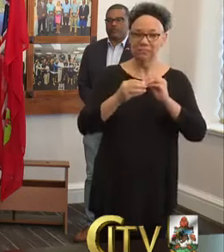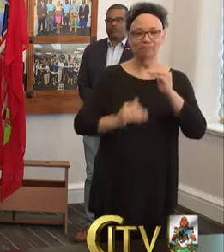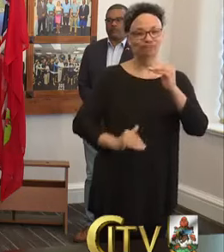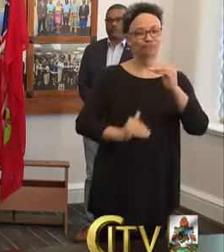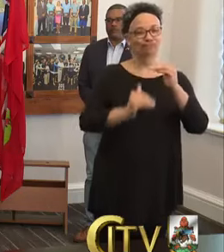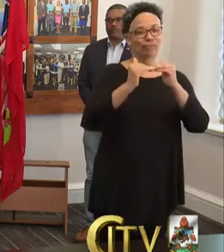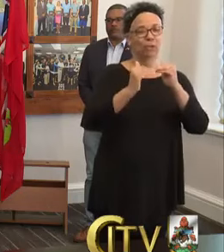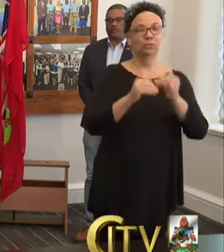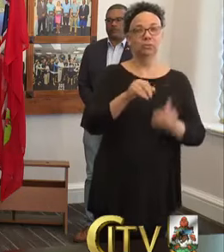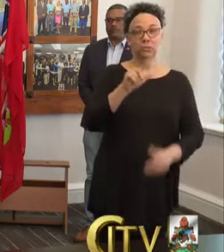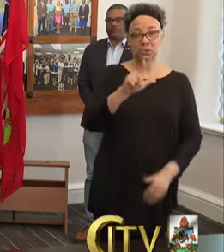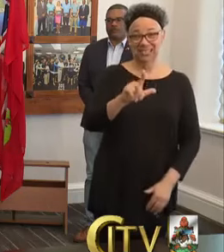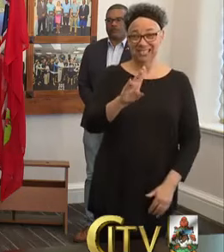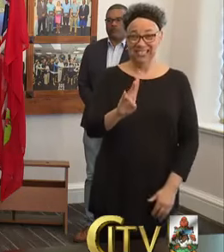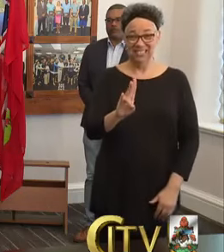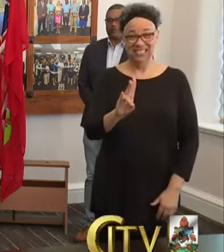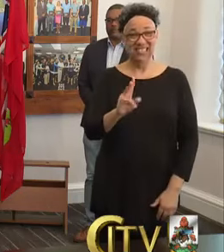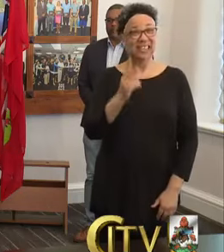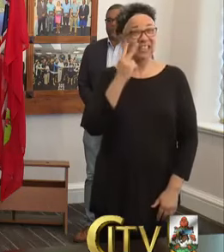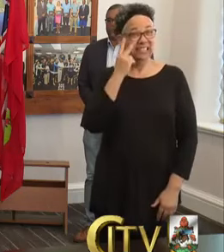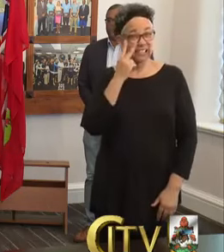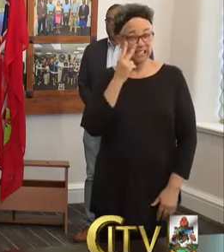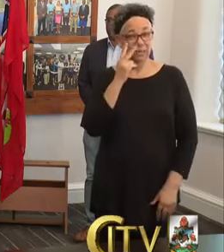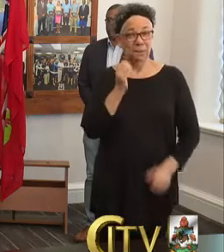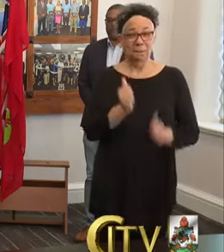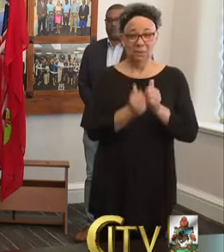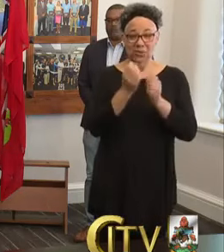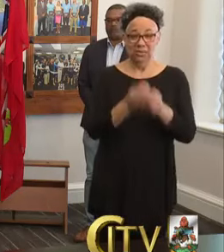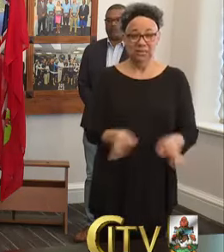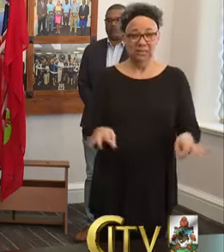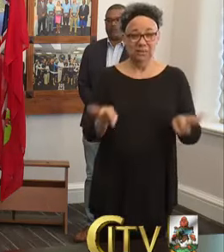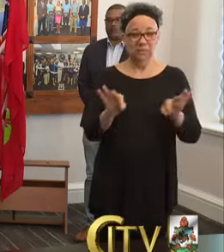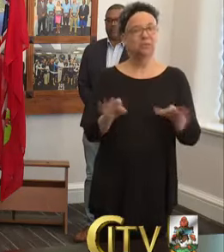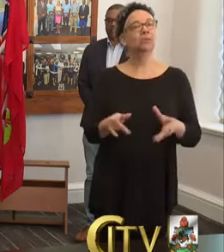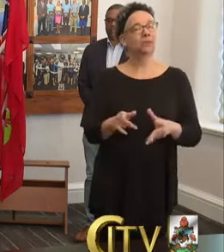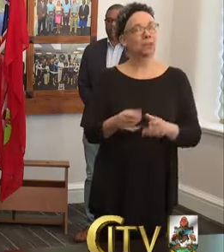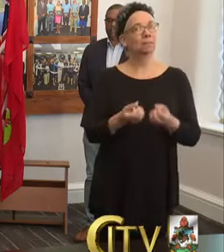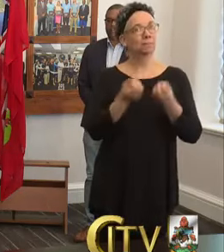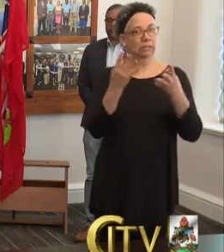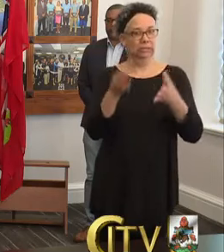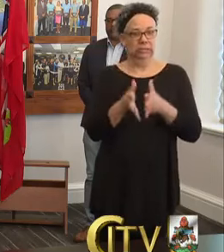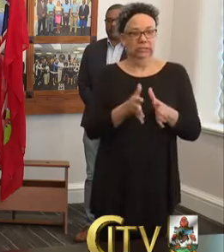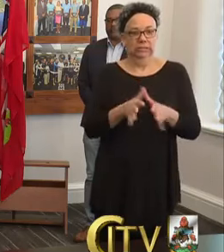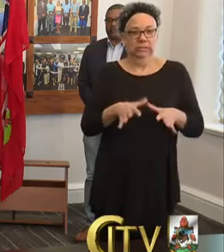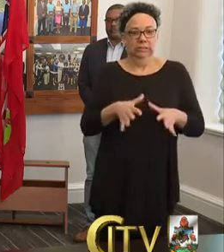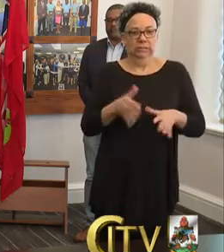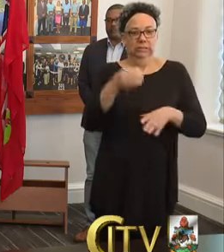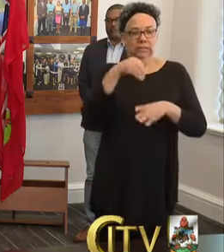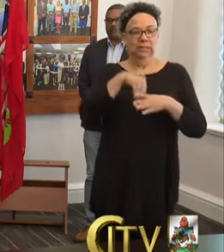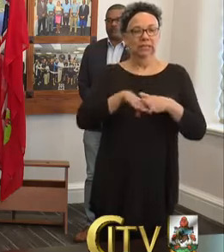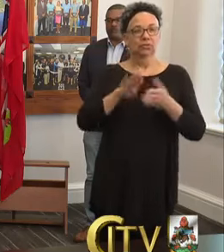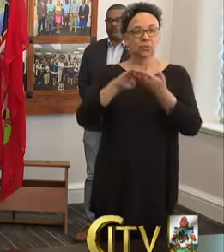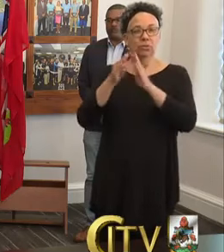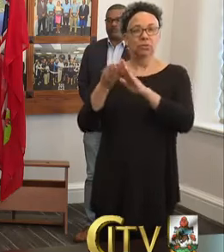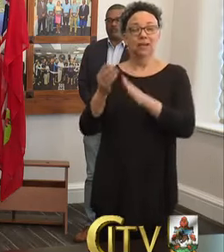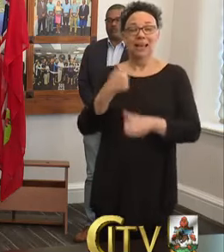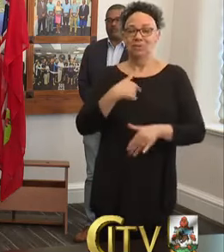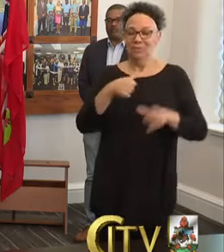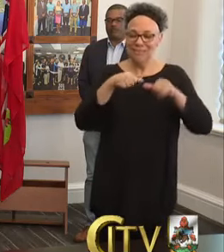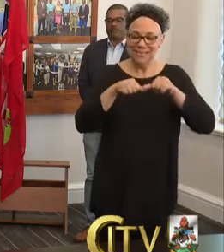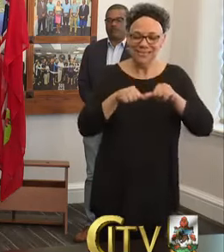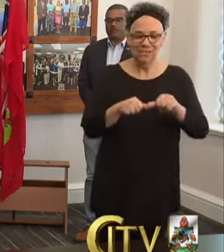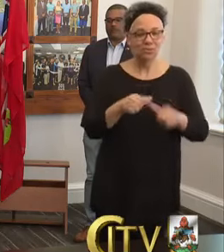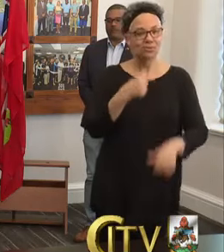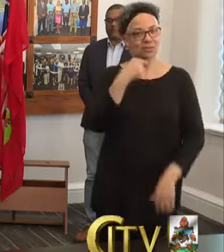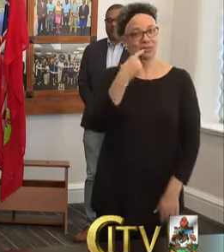that there is, of course, a heightened sense of anxiety inside of the community. Here is what I will continue to say. Number